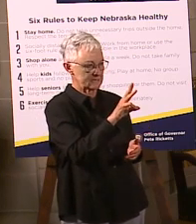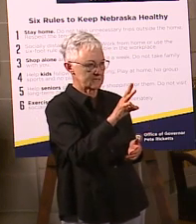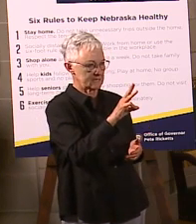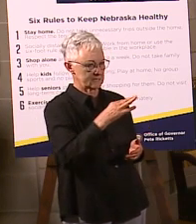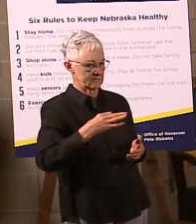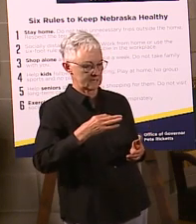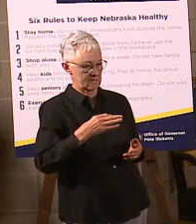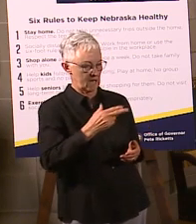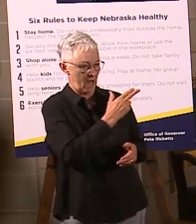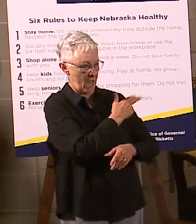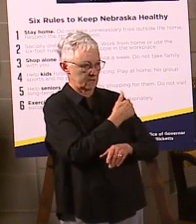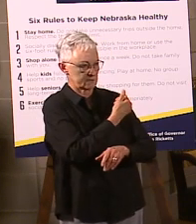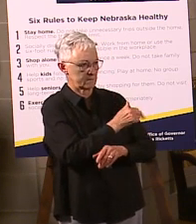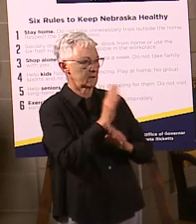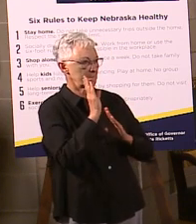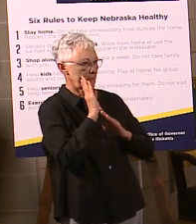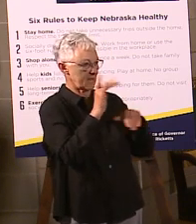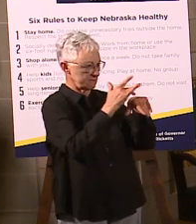beds in the state of Nebraska.